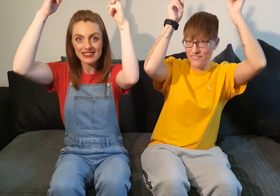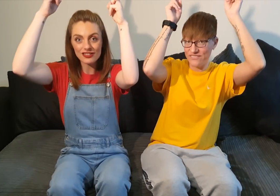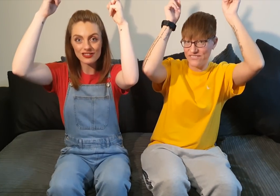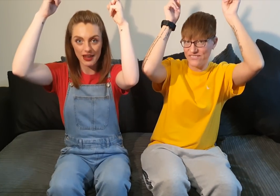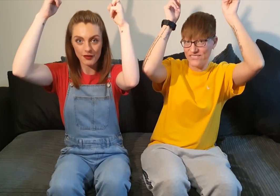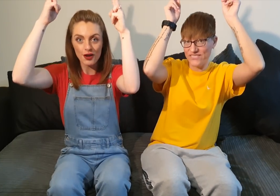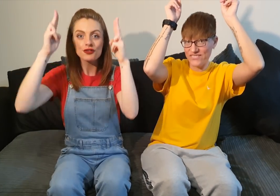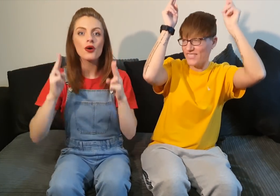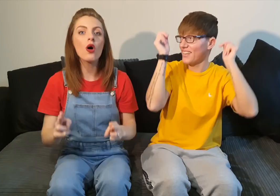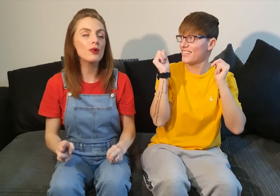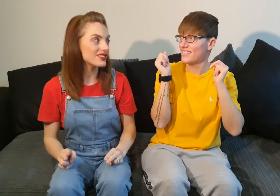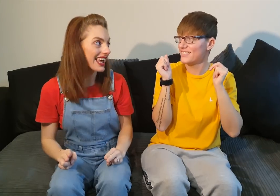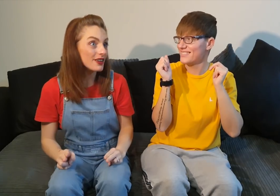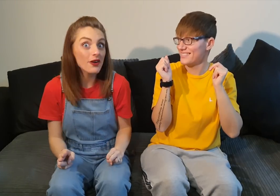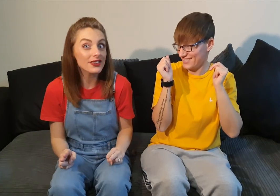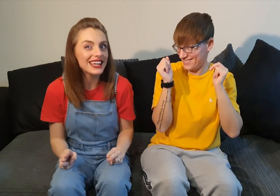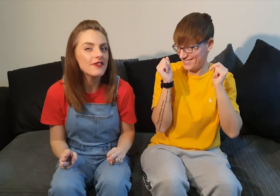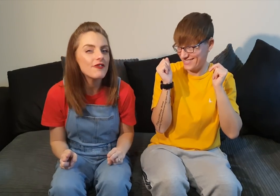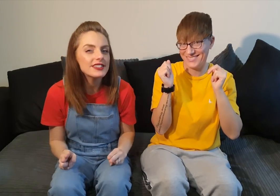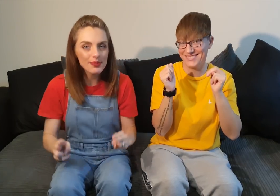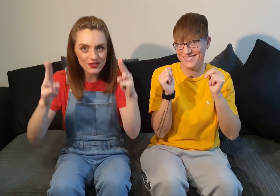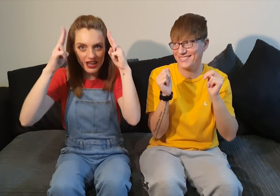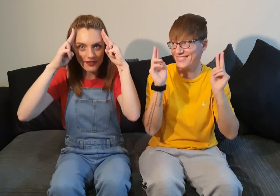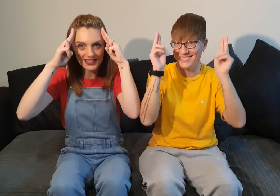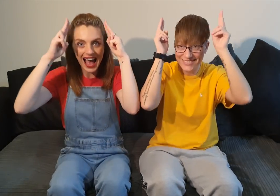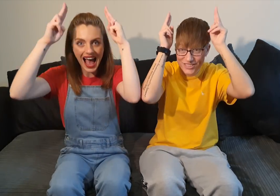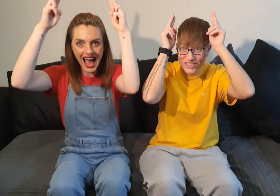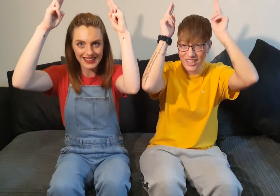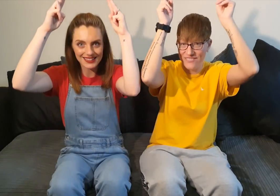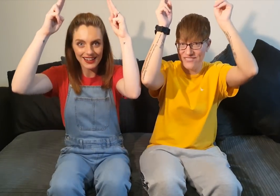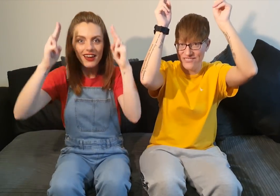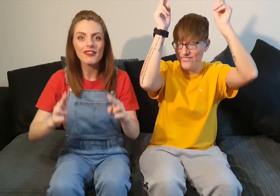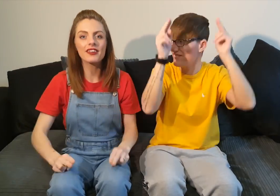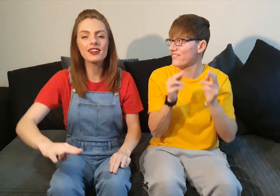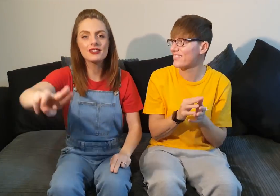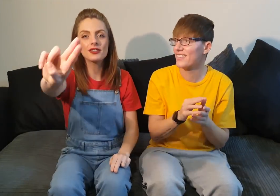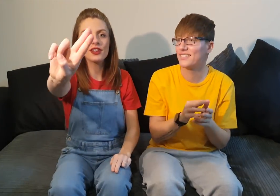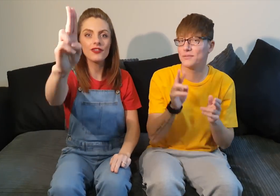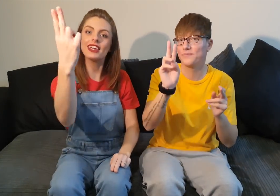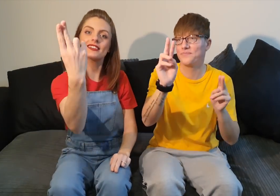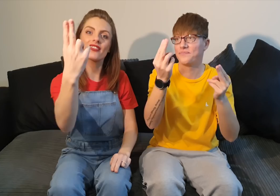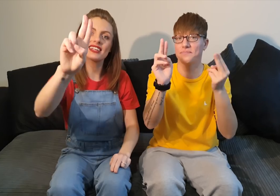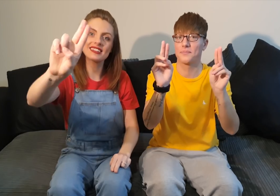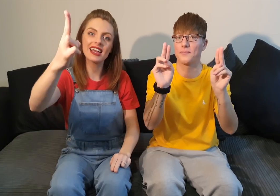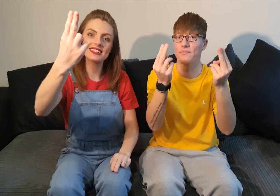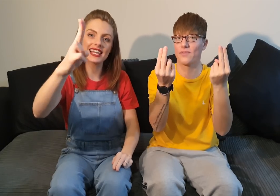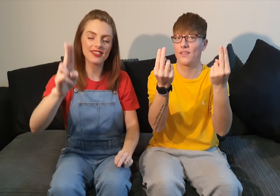chef so almost like you've got an invisible chef's hat very good so two fingers on this side together